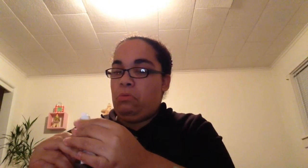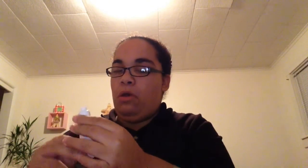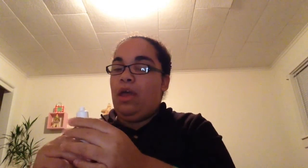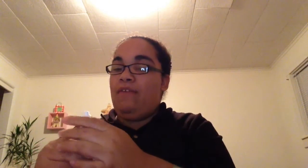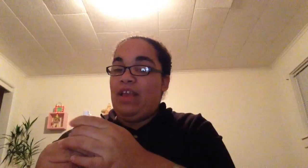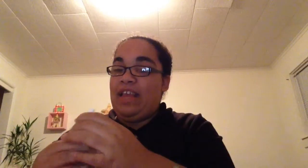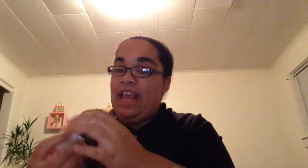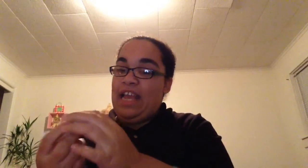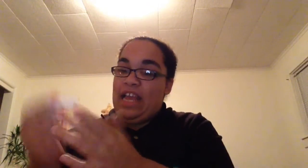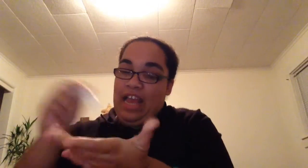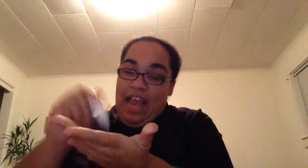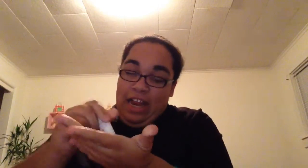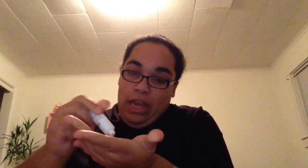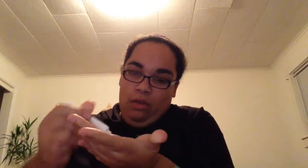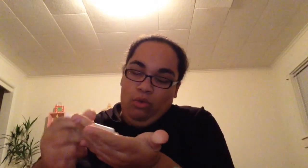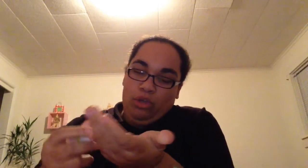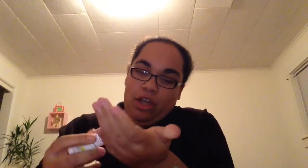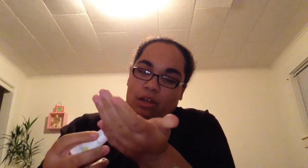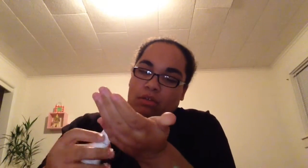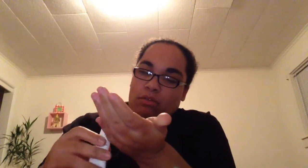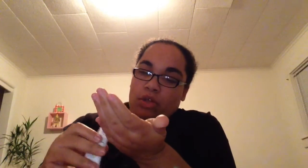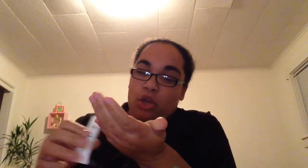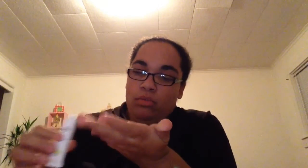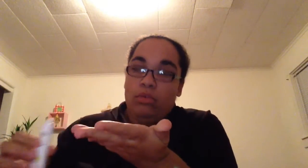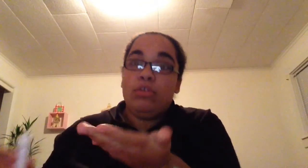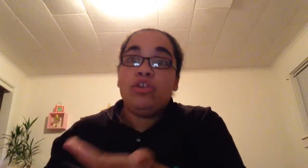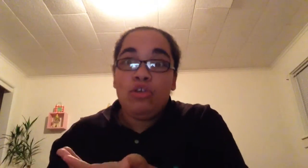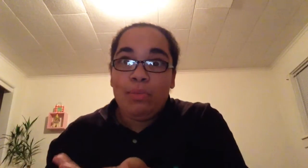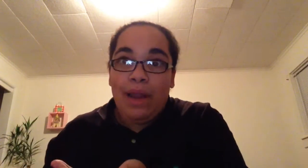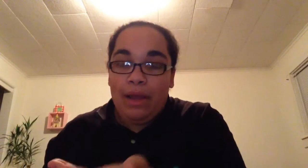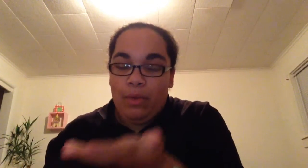it's get kicking oh shit shoot excuse my language